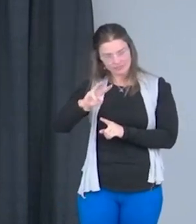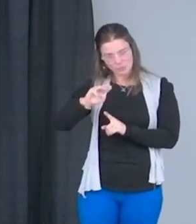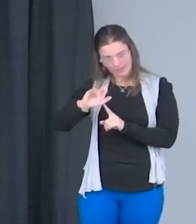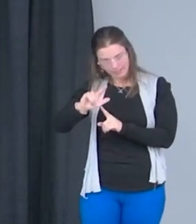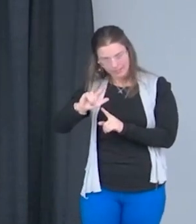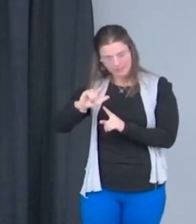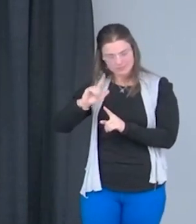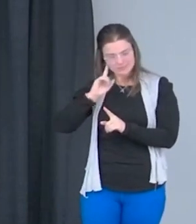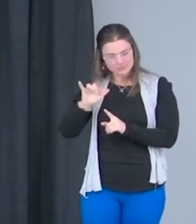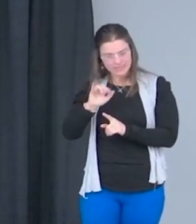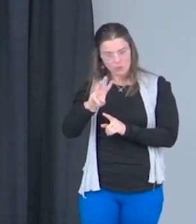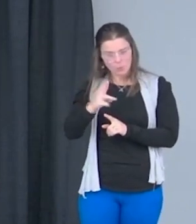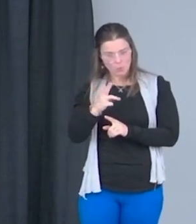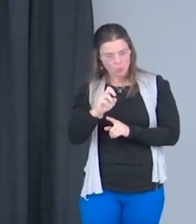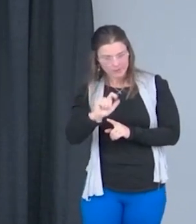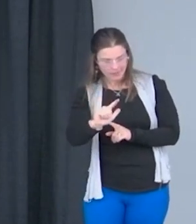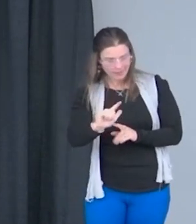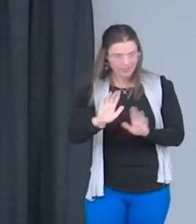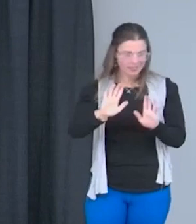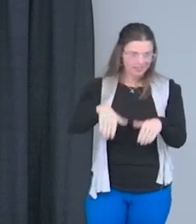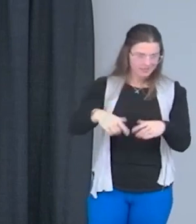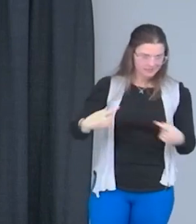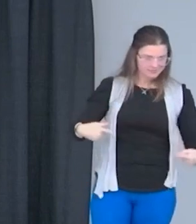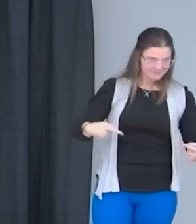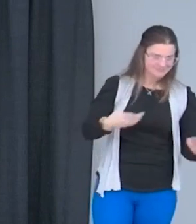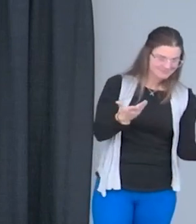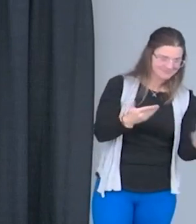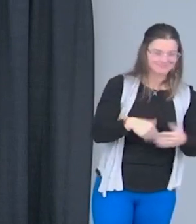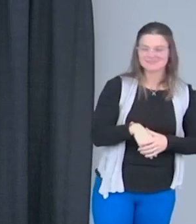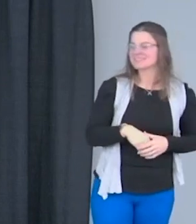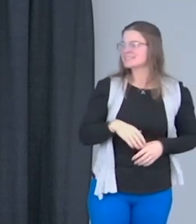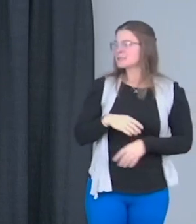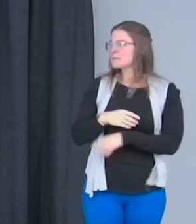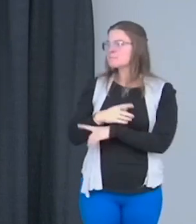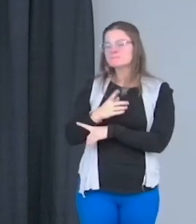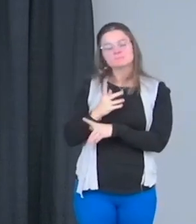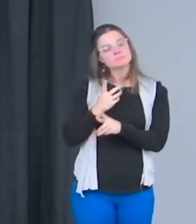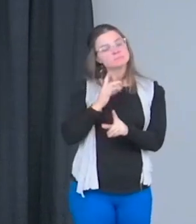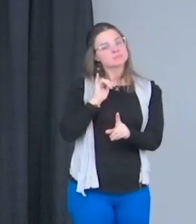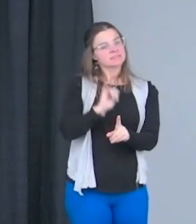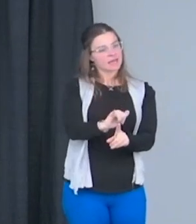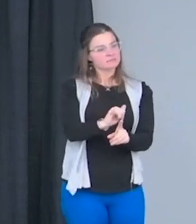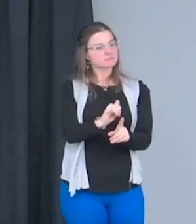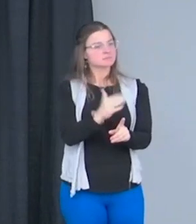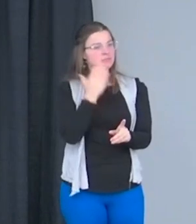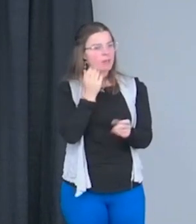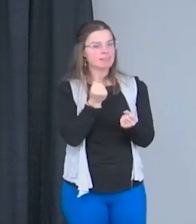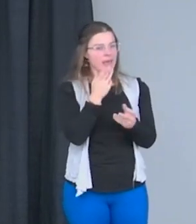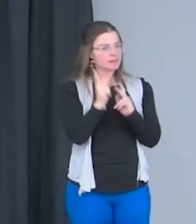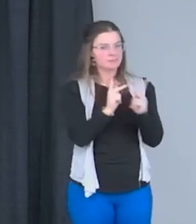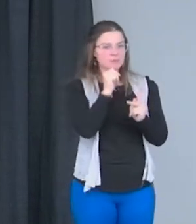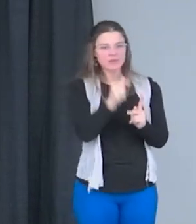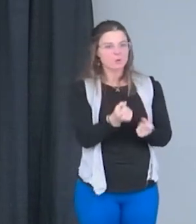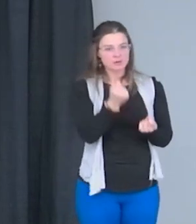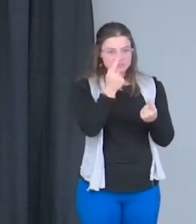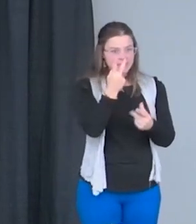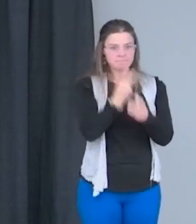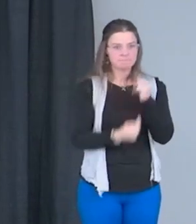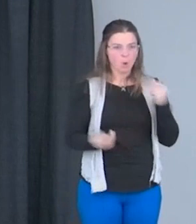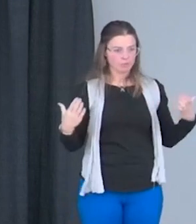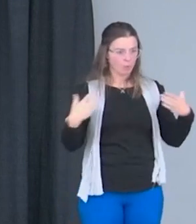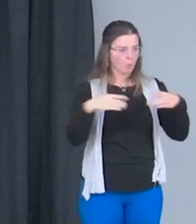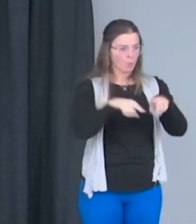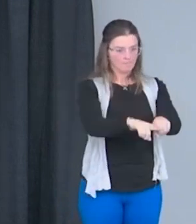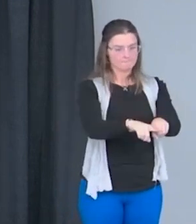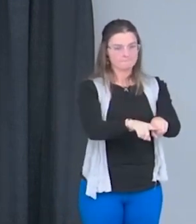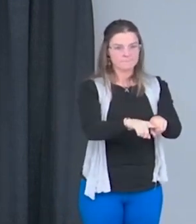But with that, I've learned that a lot of people don't understand the intersection. So, just because I can't